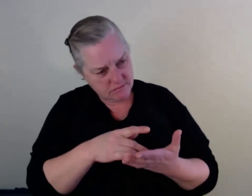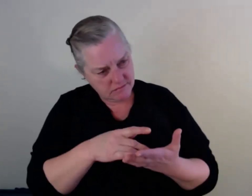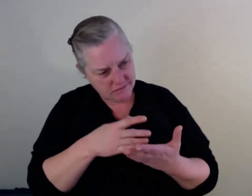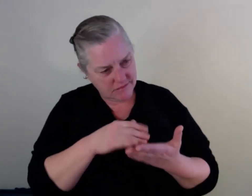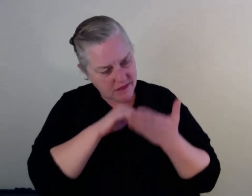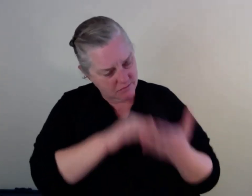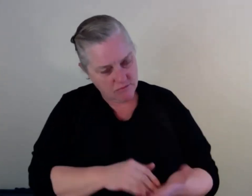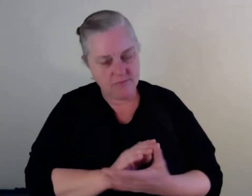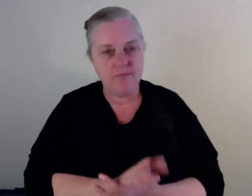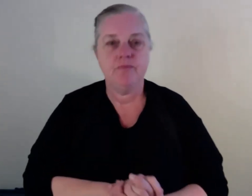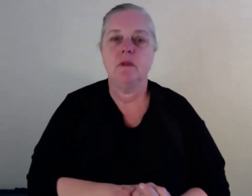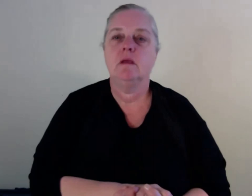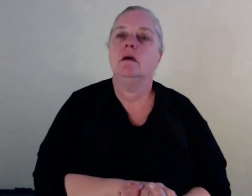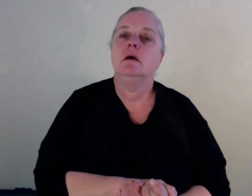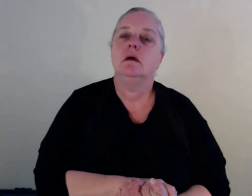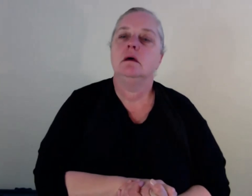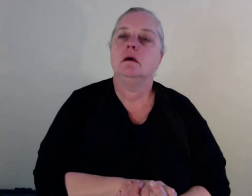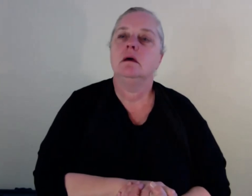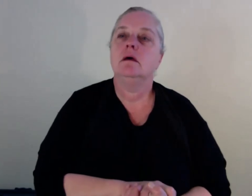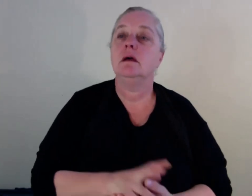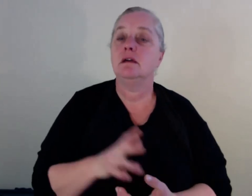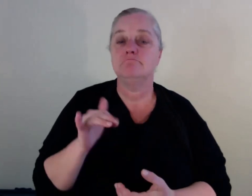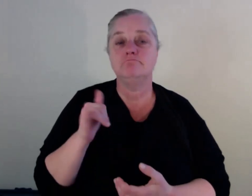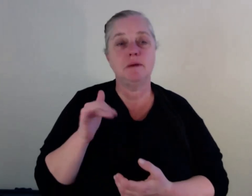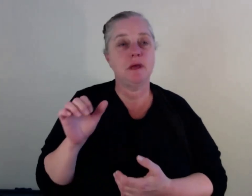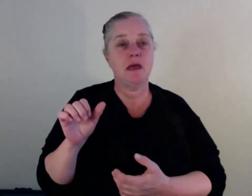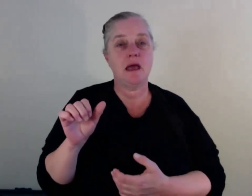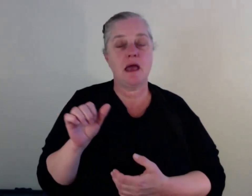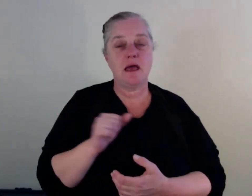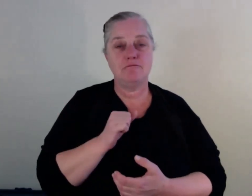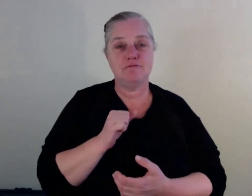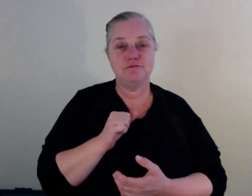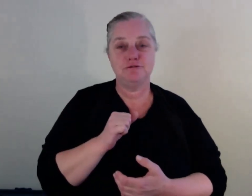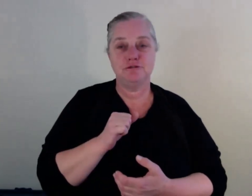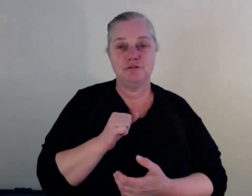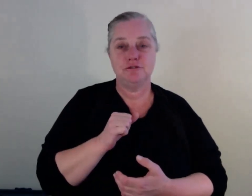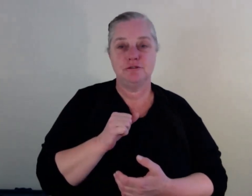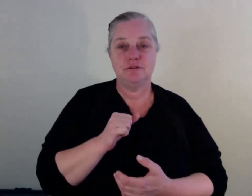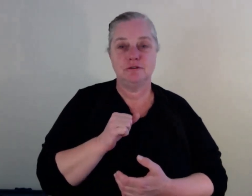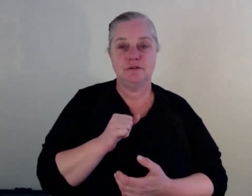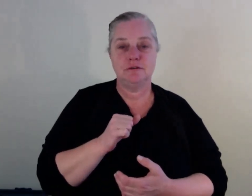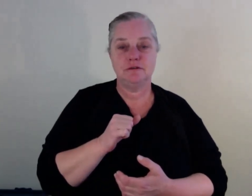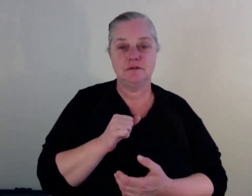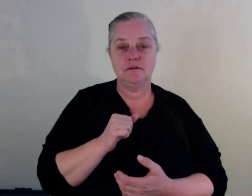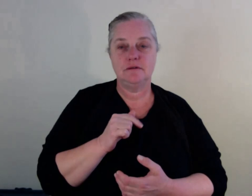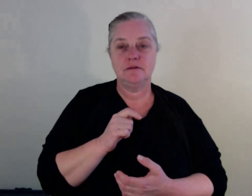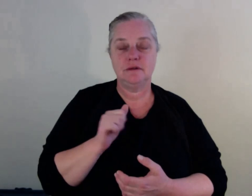And we might just have to, we might just have to have the answer to that one question, but Bas, did you have anything you wanted to briefly